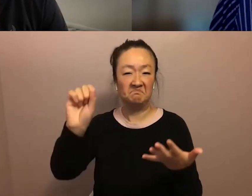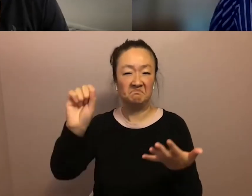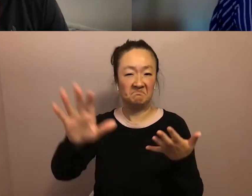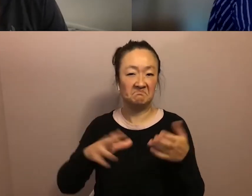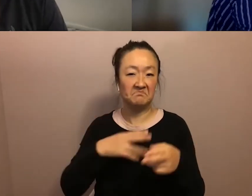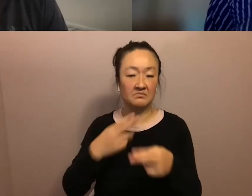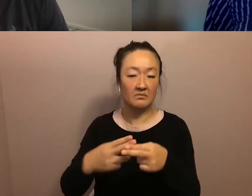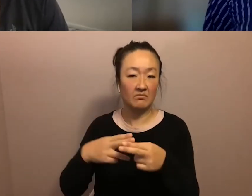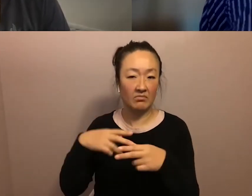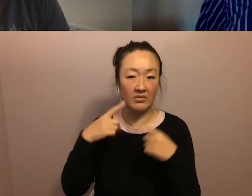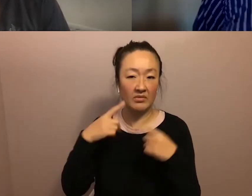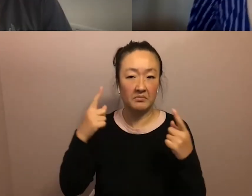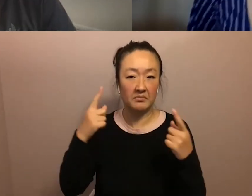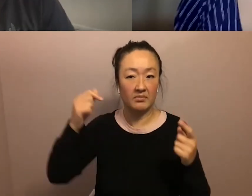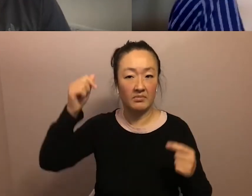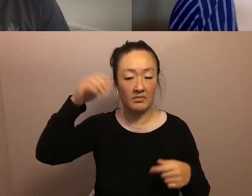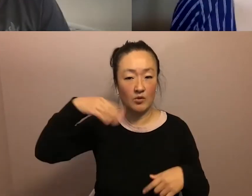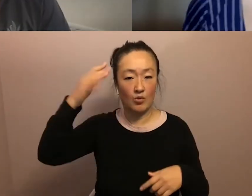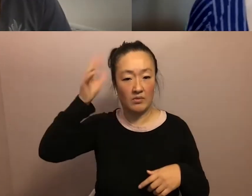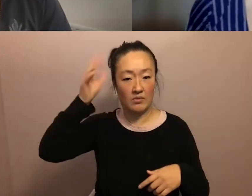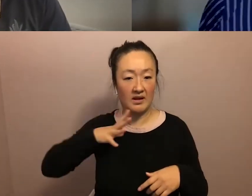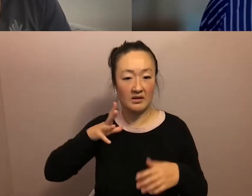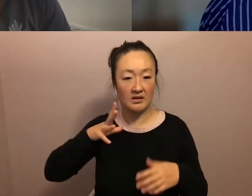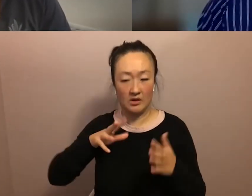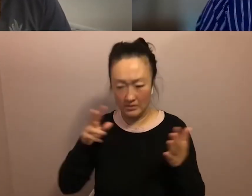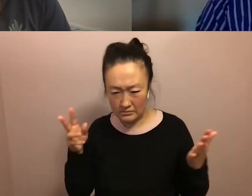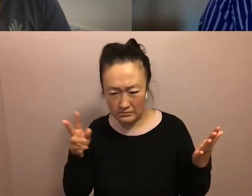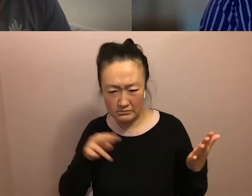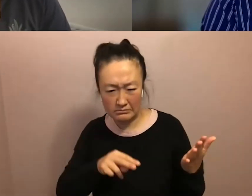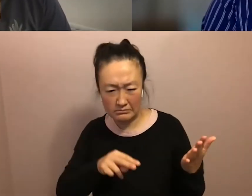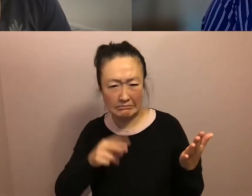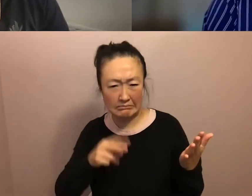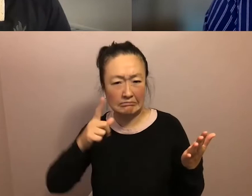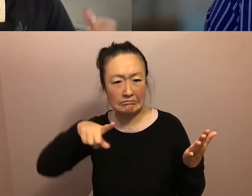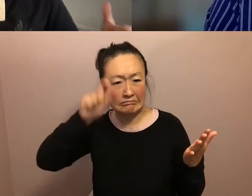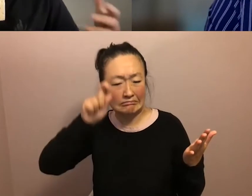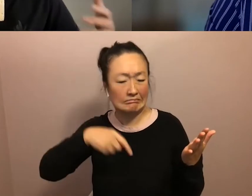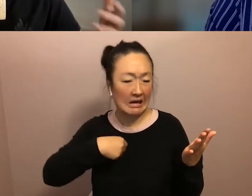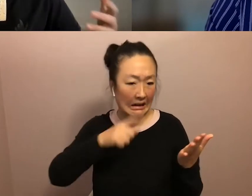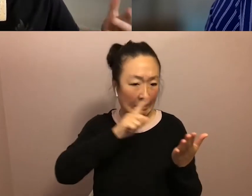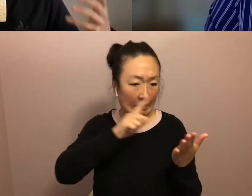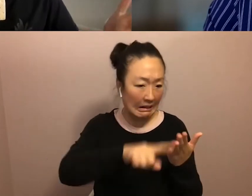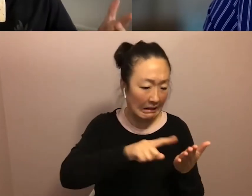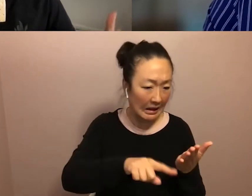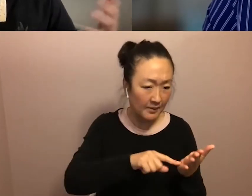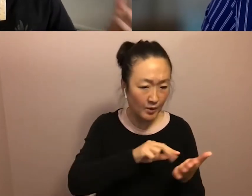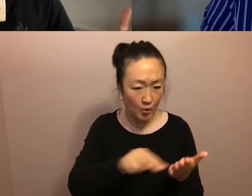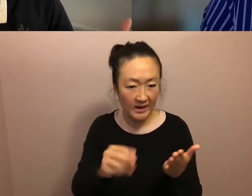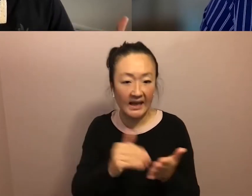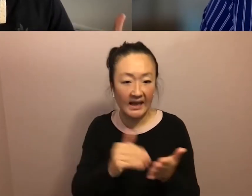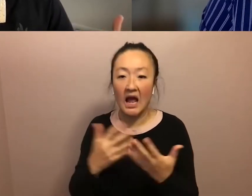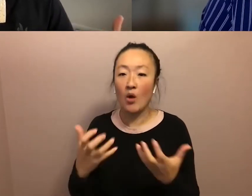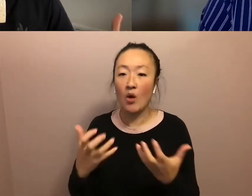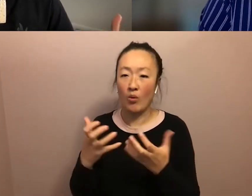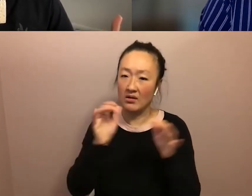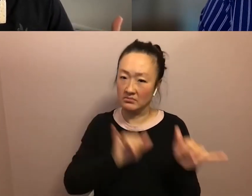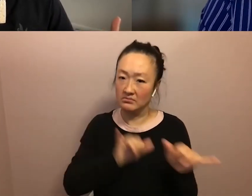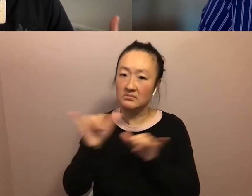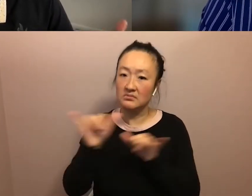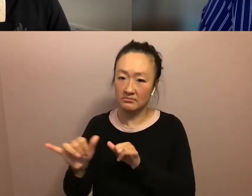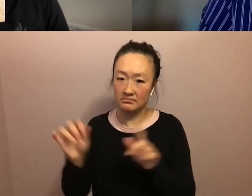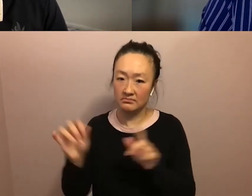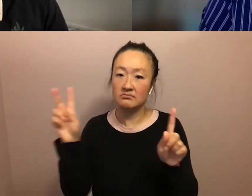up, you ask questions, you reread it again. Um, and I want people to come to our work with the same kind of